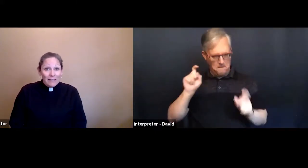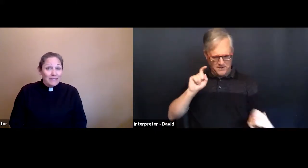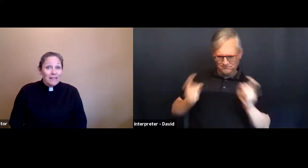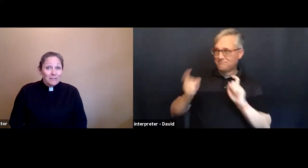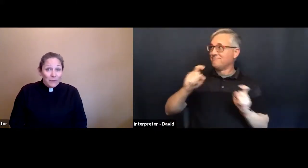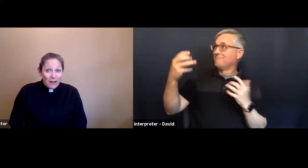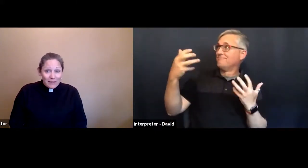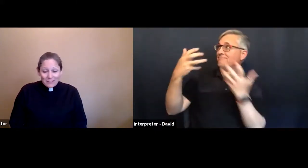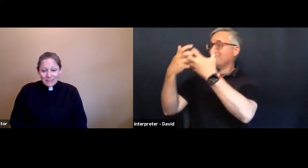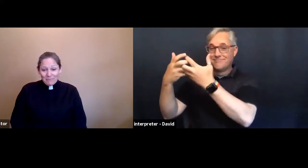to us.